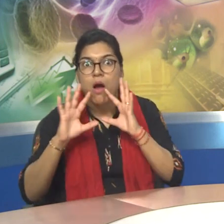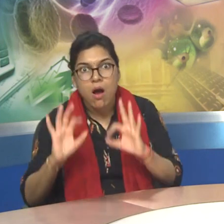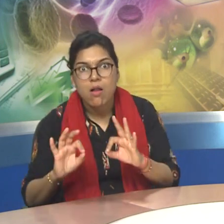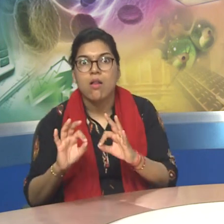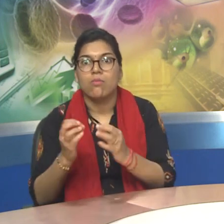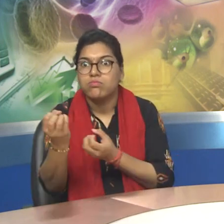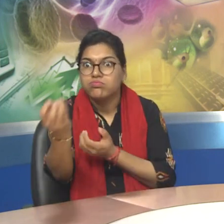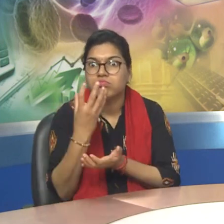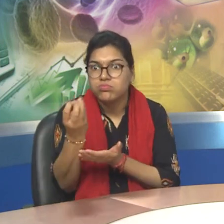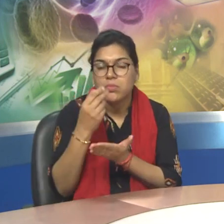compartiment.